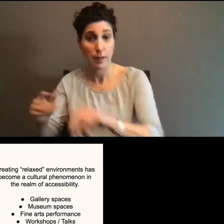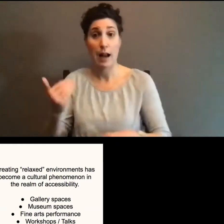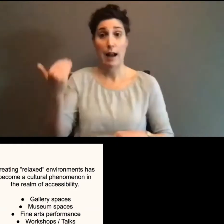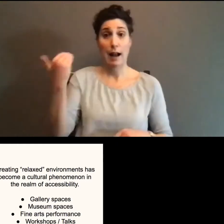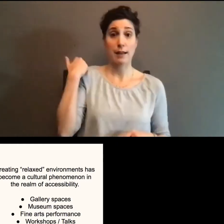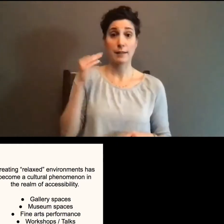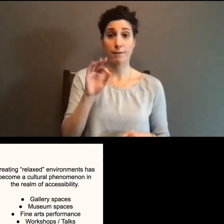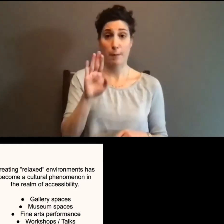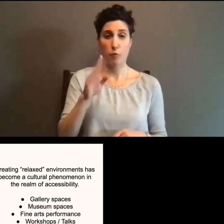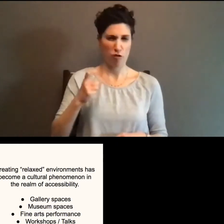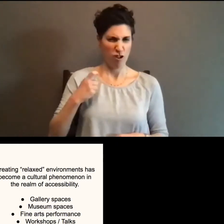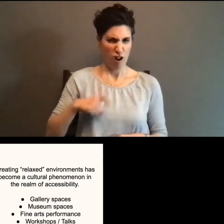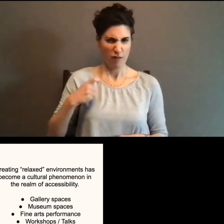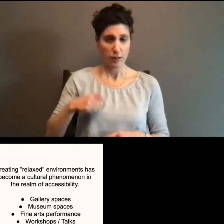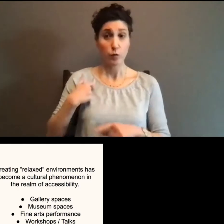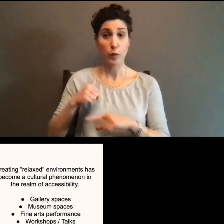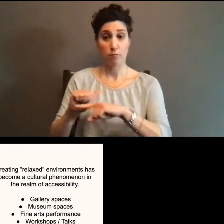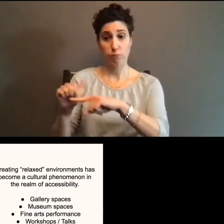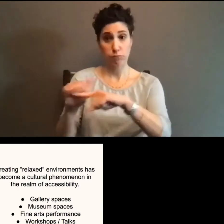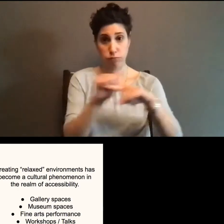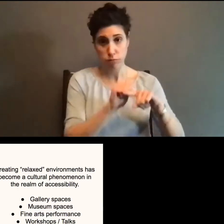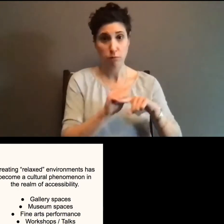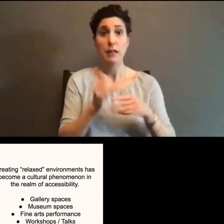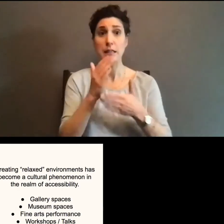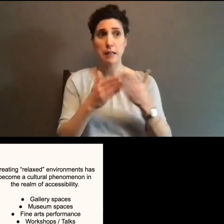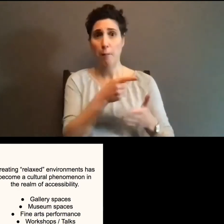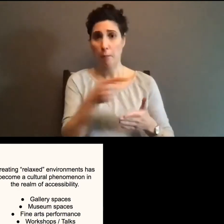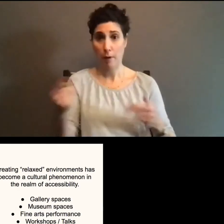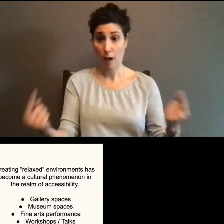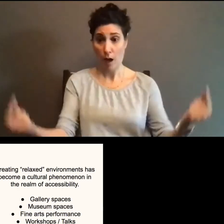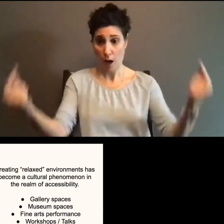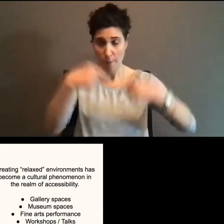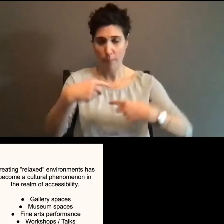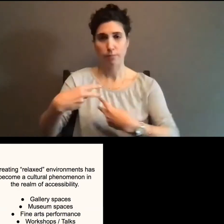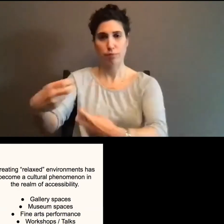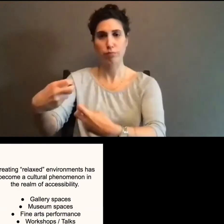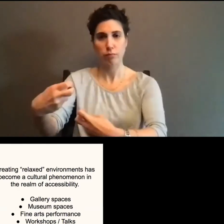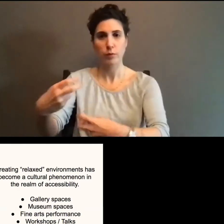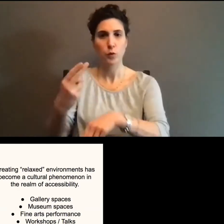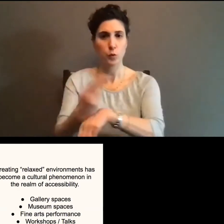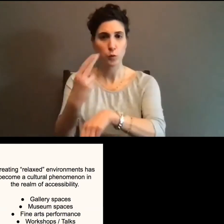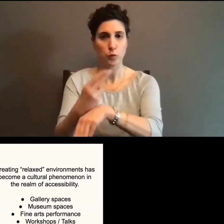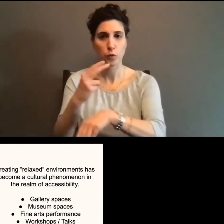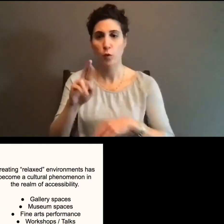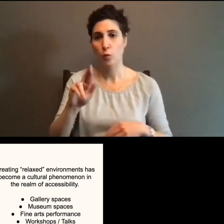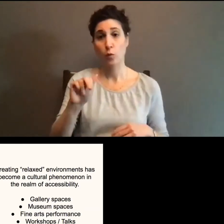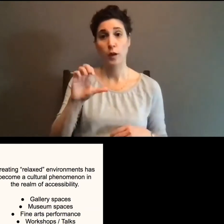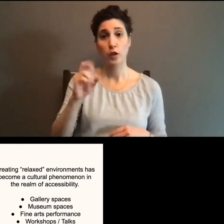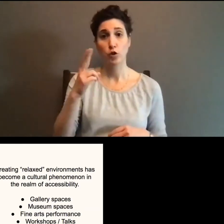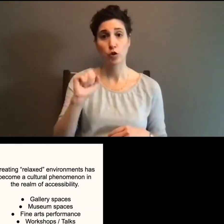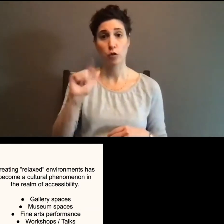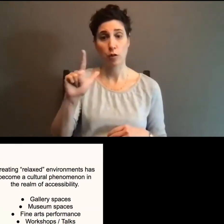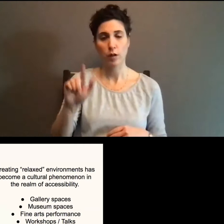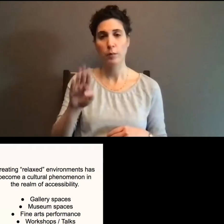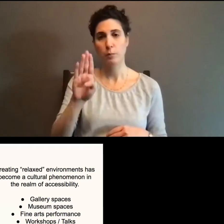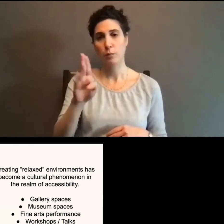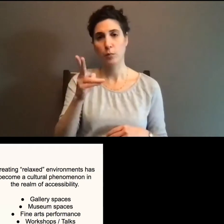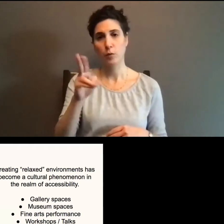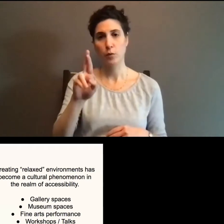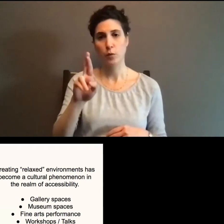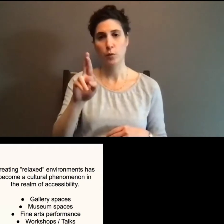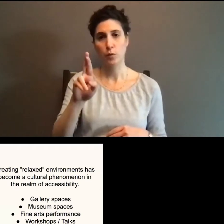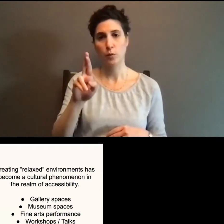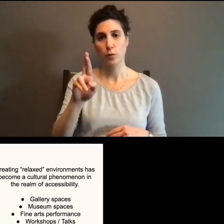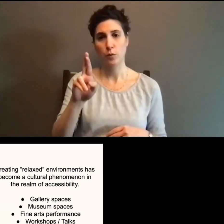few people who are implementing this work. Rachel, uh, Broussard, uh, for the interpreter Broussard is B